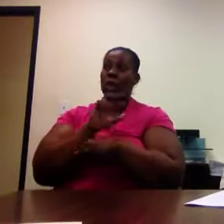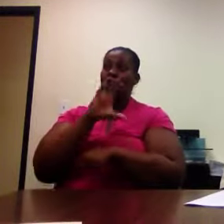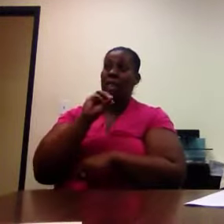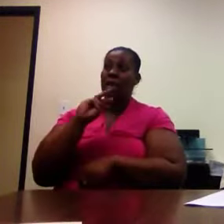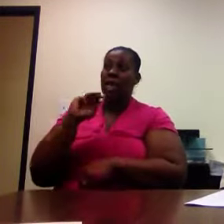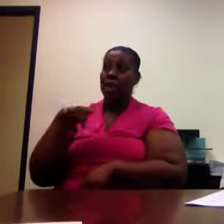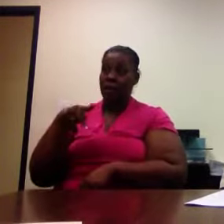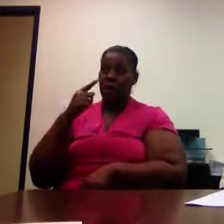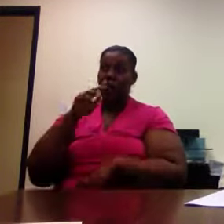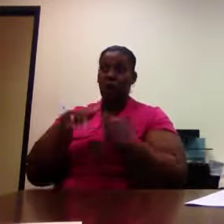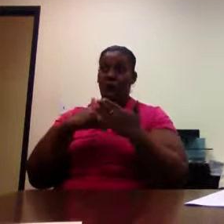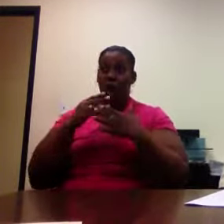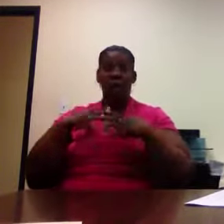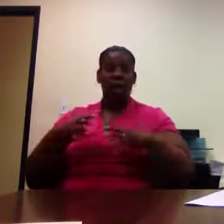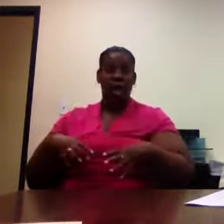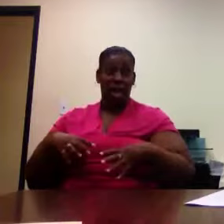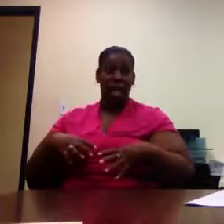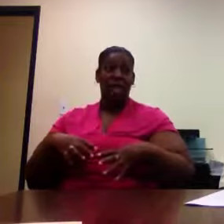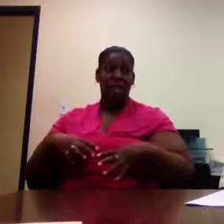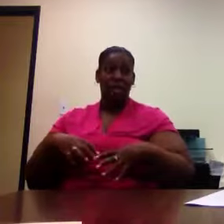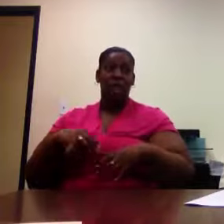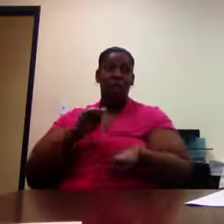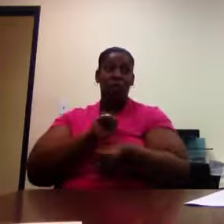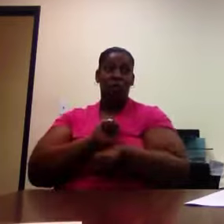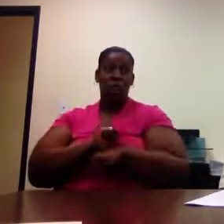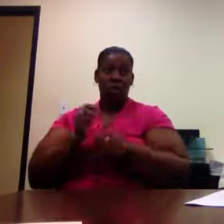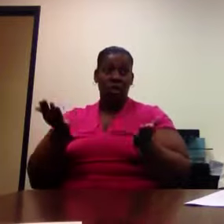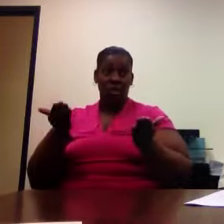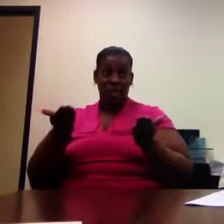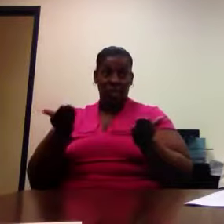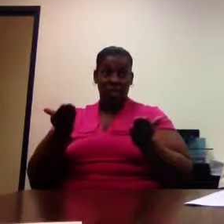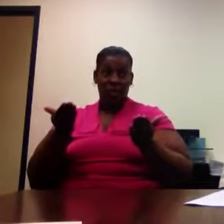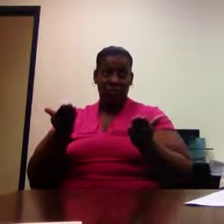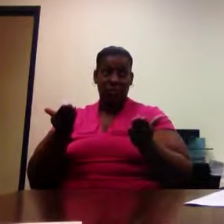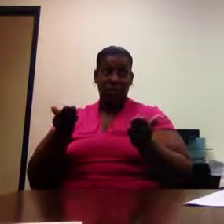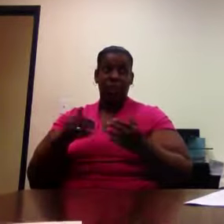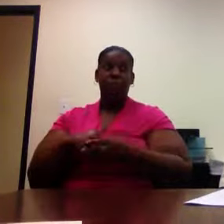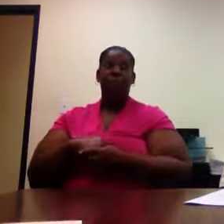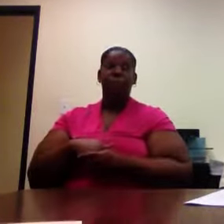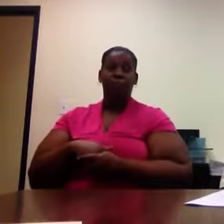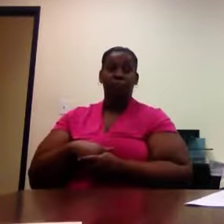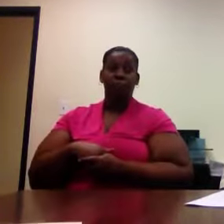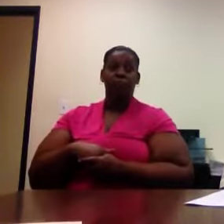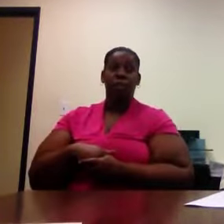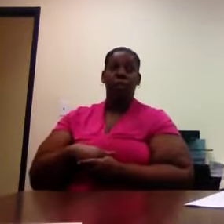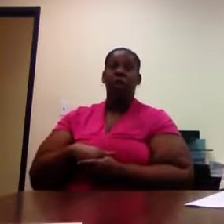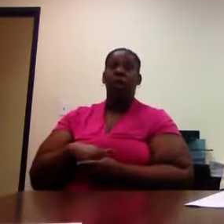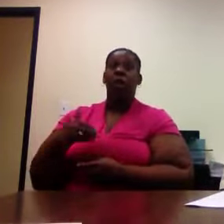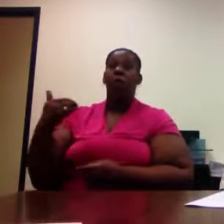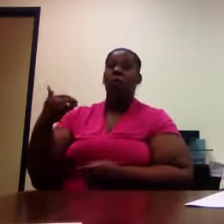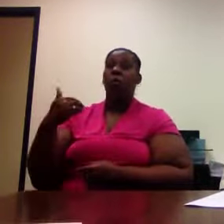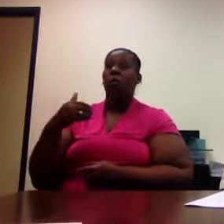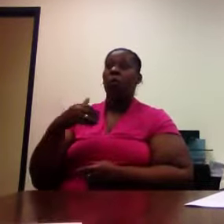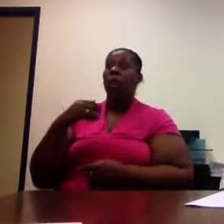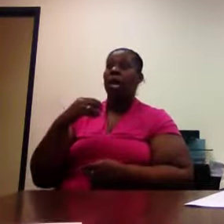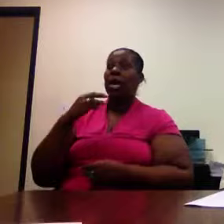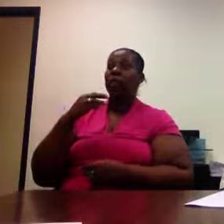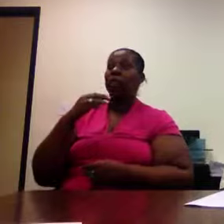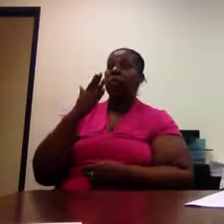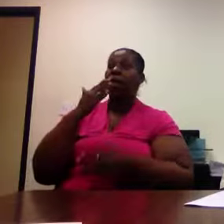all clients enrolled in the facility program. All dinner is given for the clients at Thanksgiving and the 4th of July.